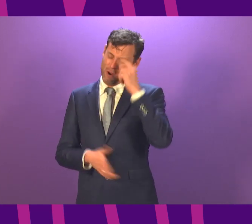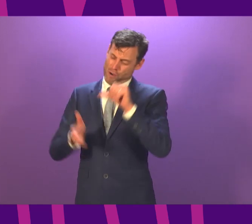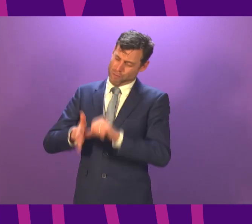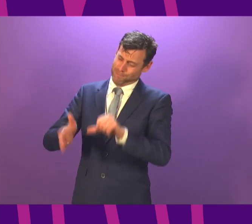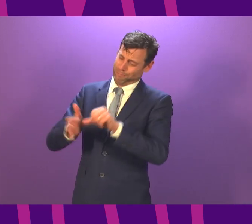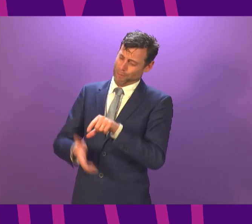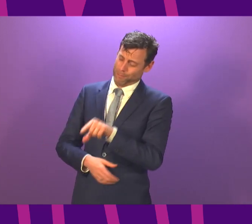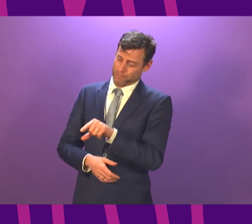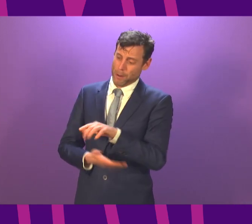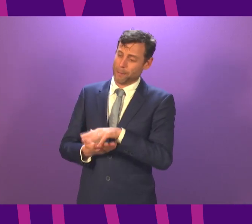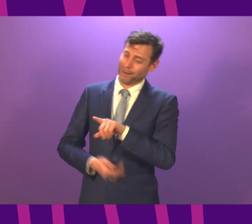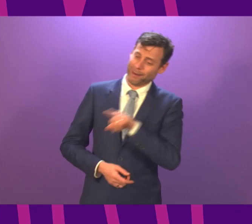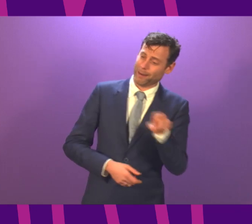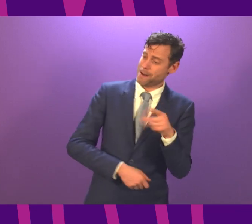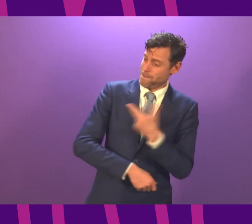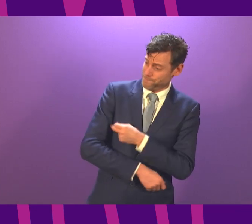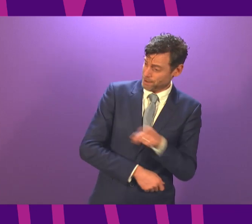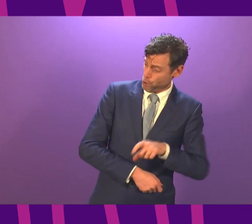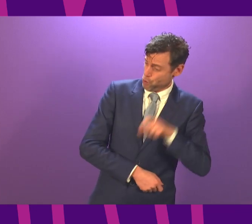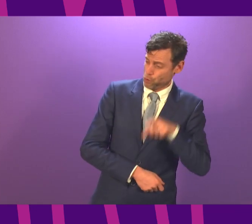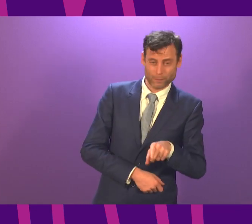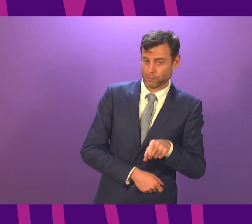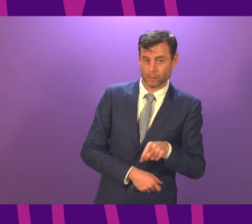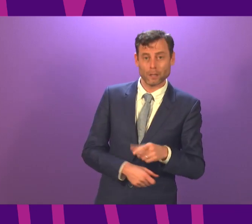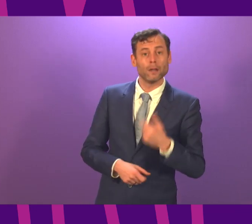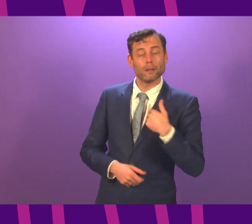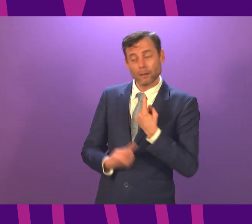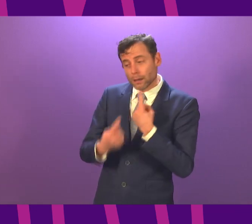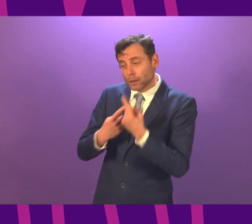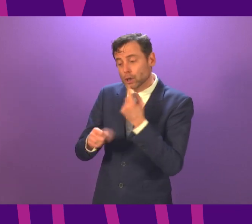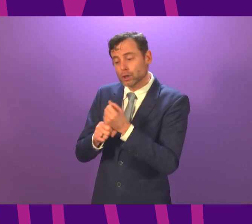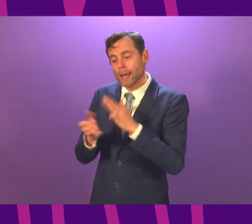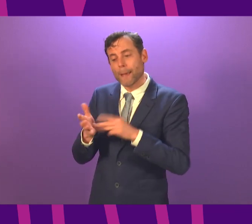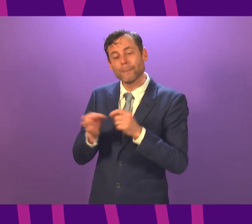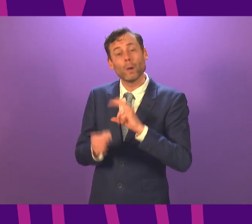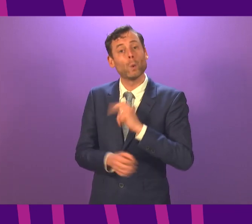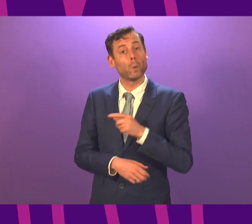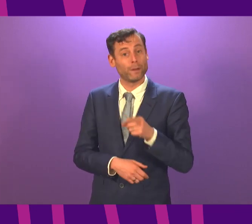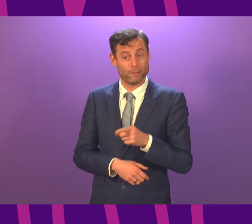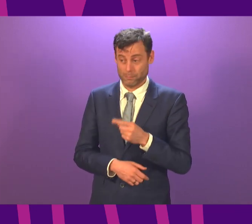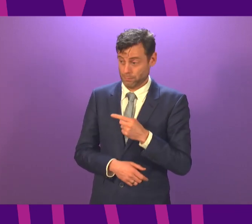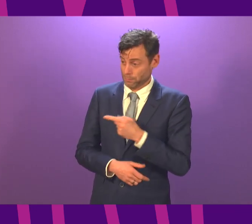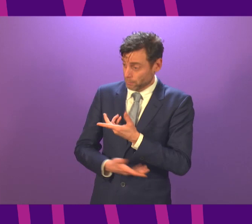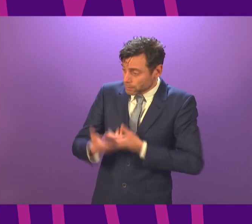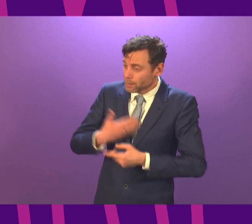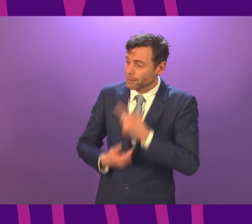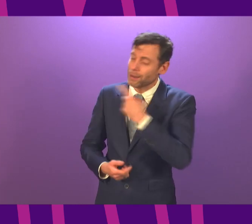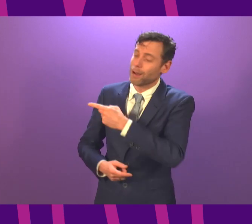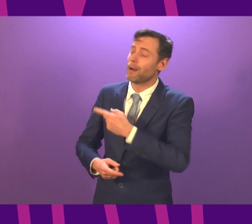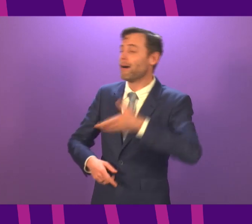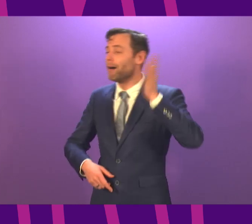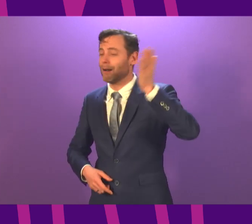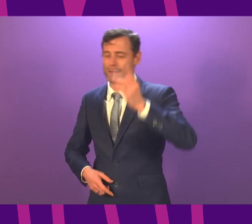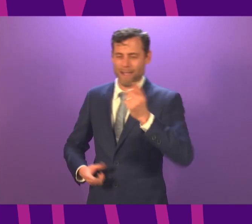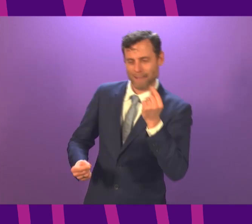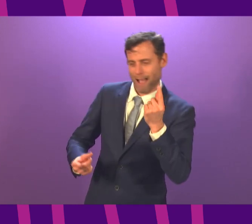morning and the representatives of the GMB union and they tell me that sadly the rhetoric does not meet the reality and that they have been forced to